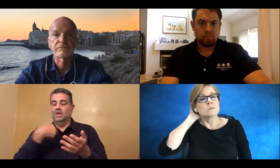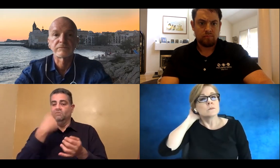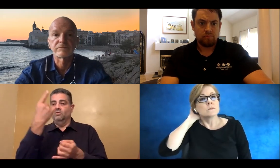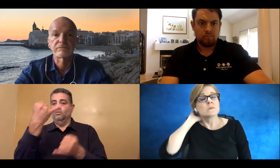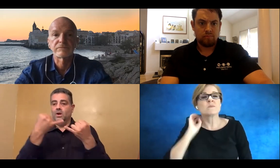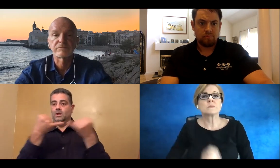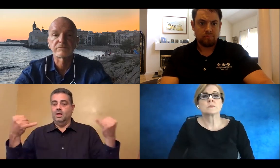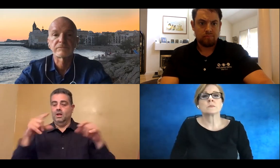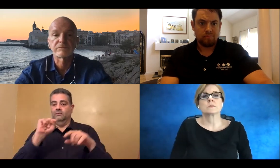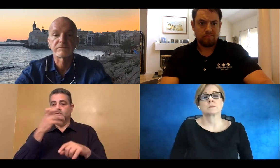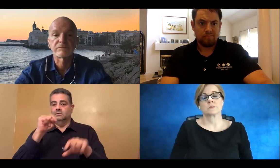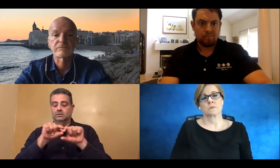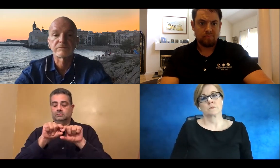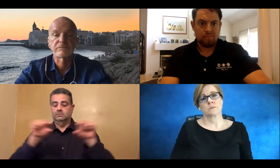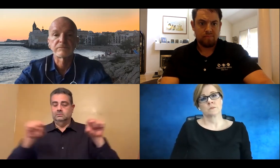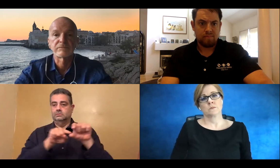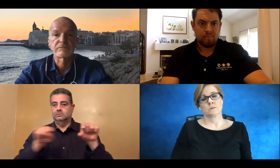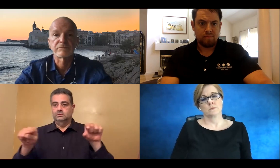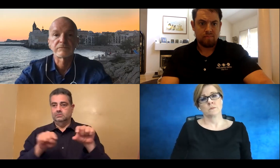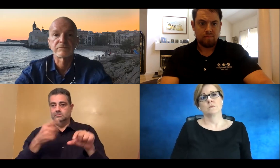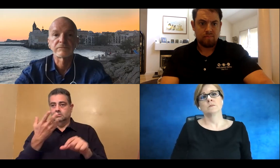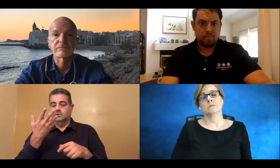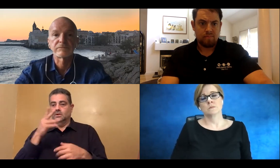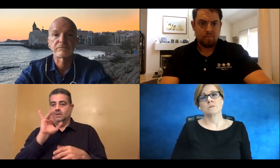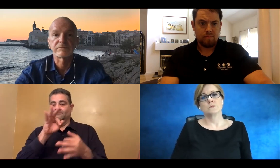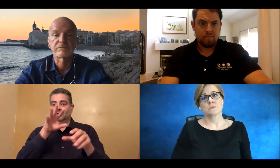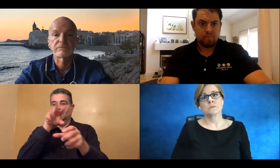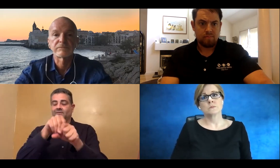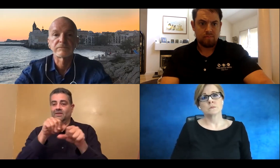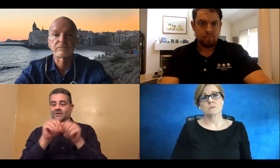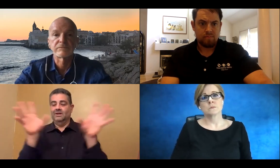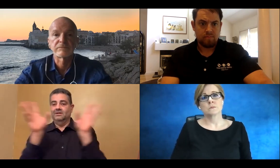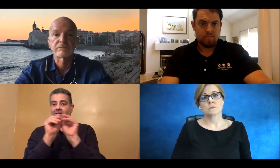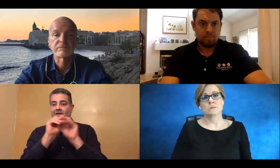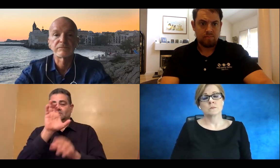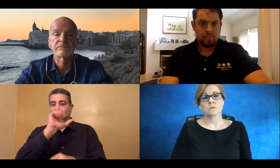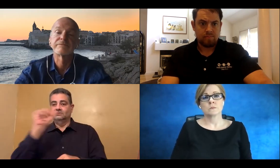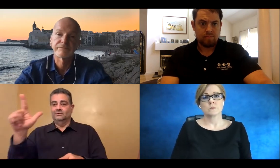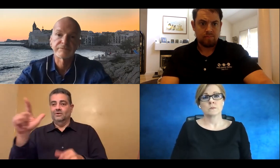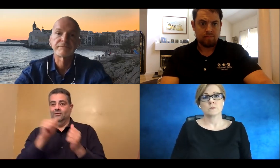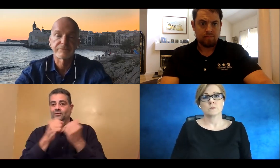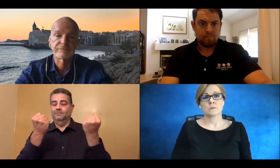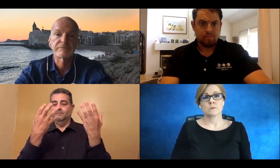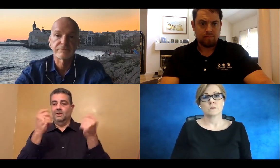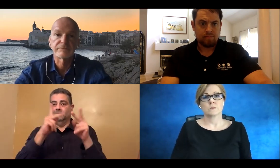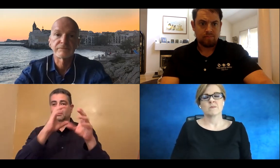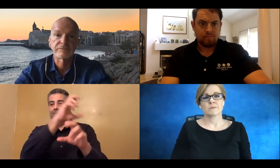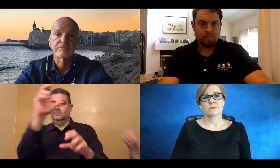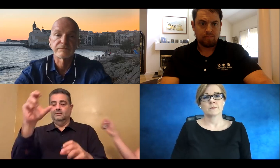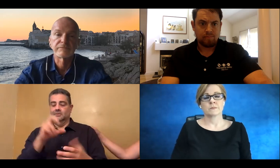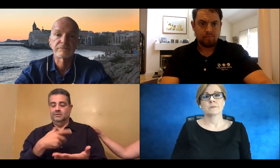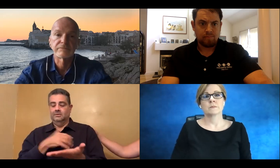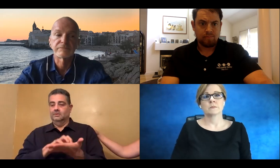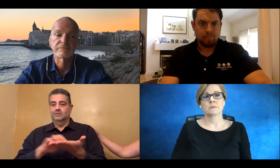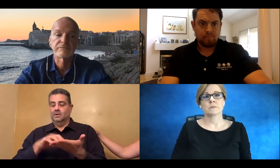Brian. we also have to think about the limitations of the refreshable Braille display. You have one line at a time. You're in a conference